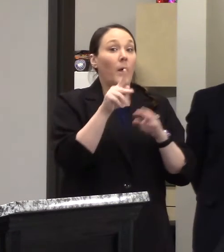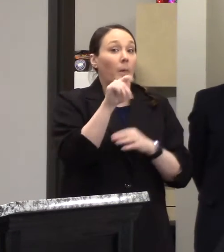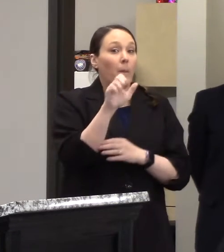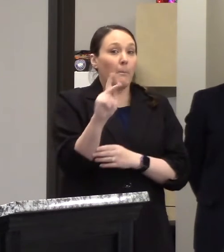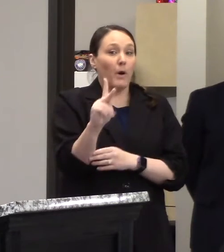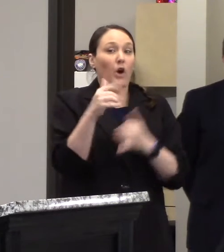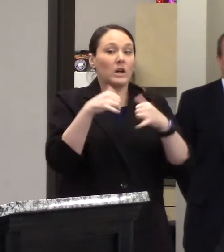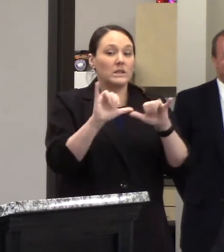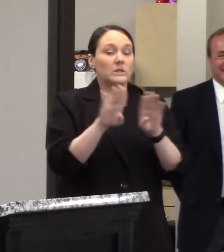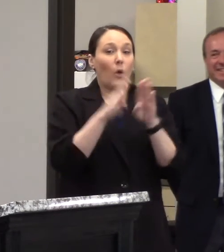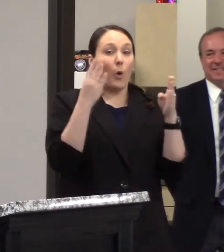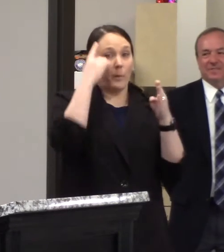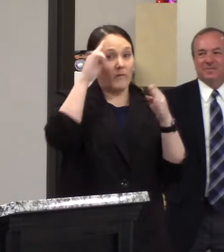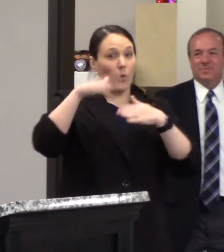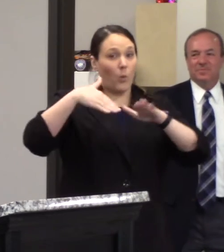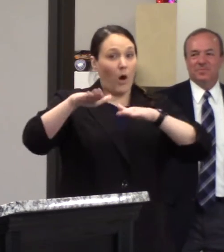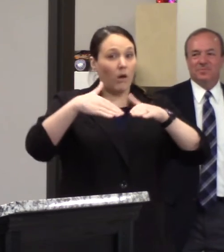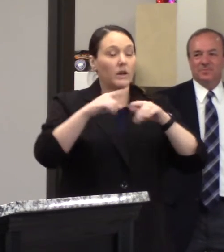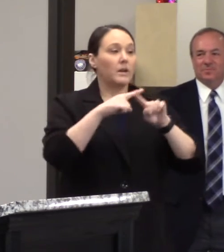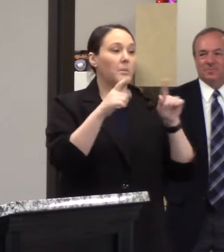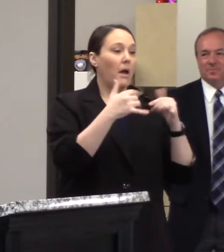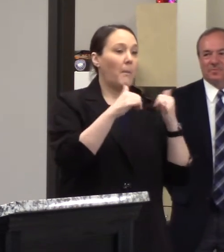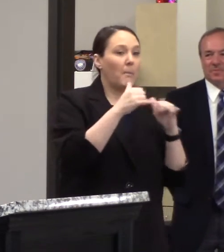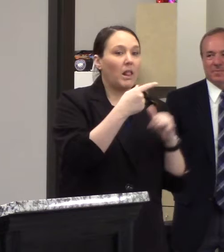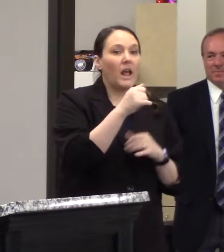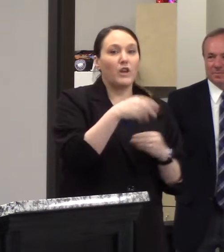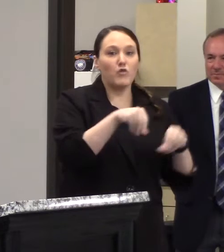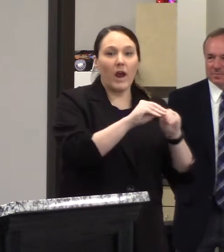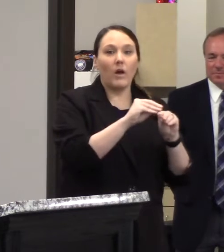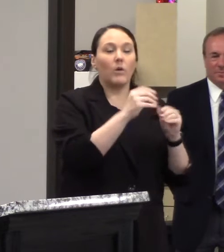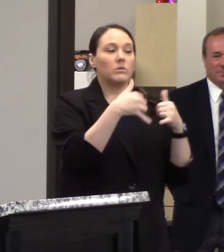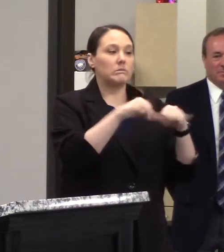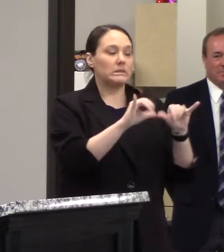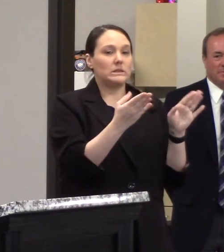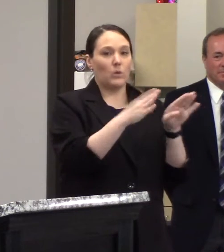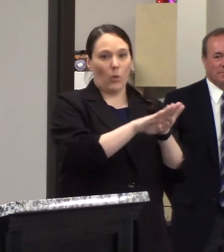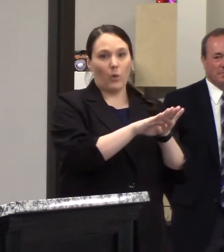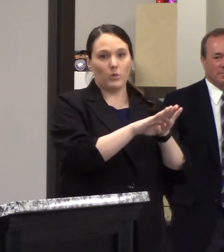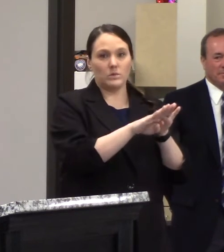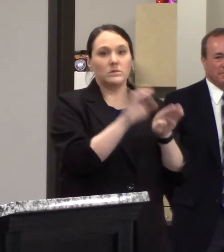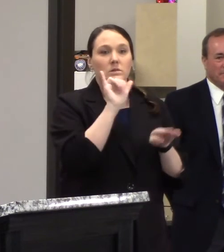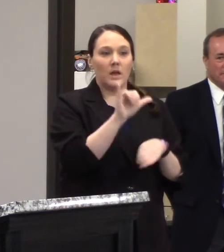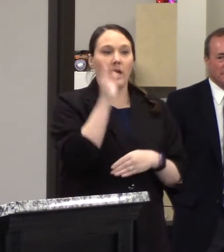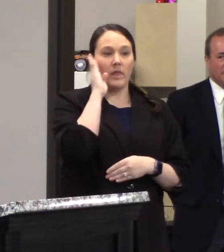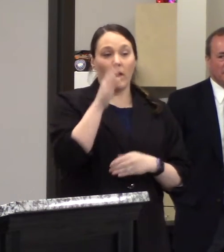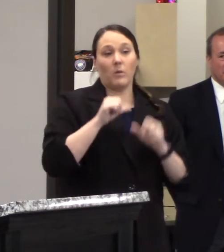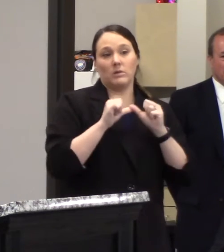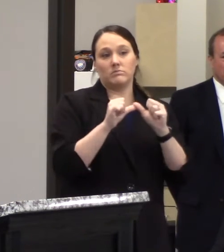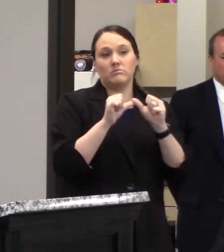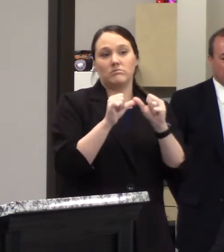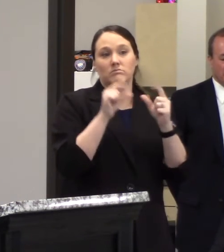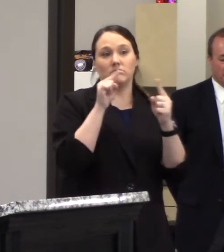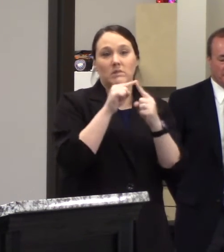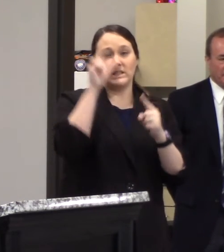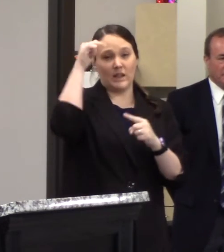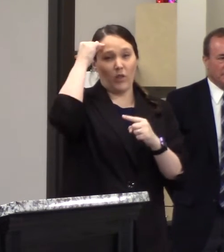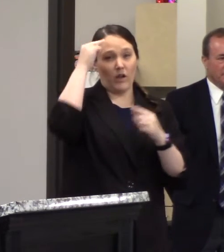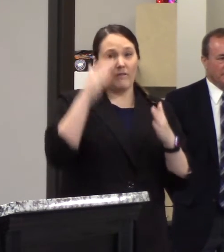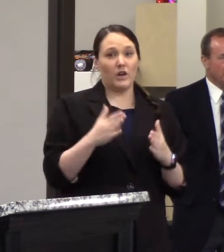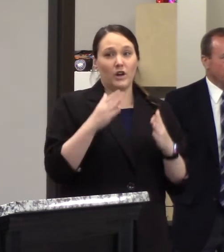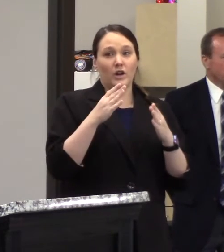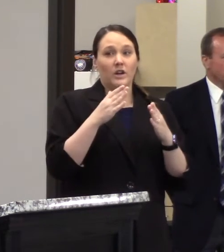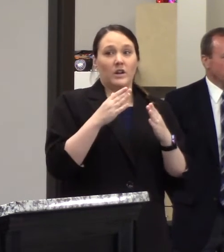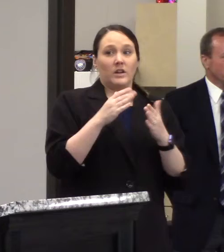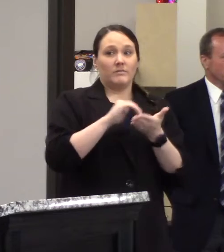open as far as walking but the playgrounds and things of that nature remains closed and that will continue until the governor lifts uh